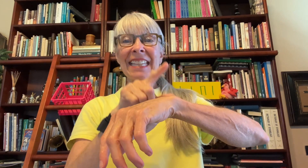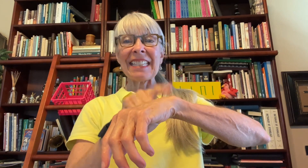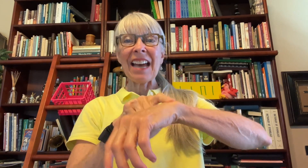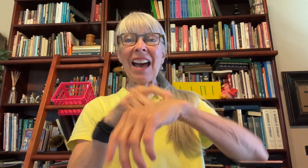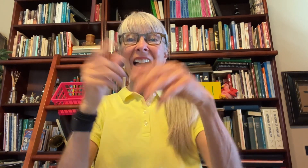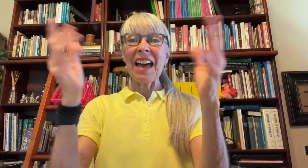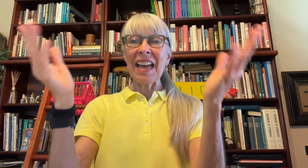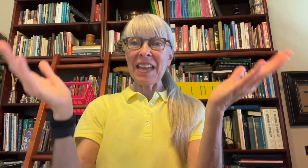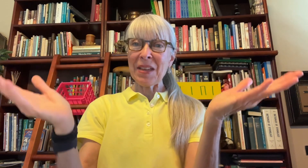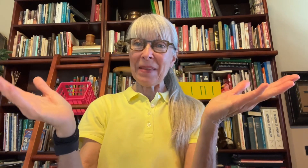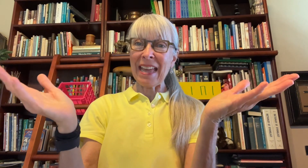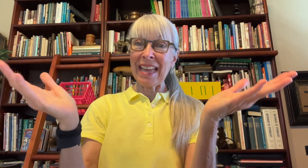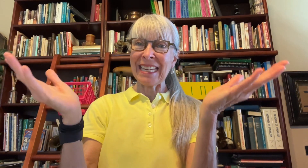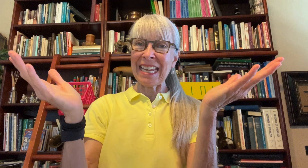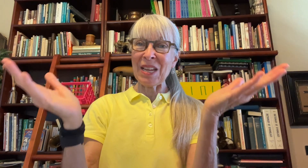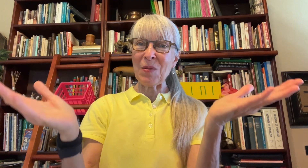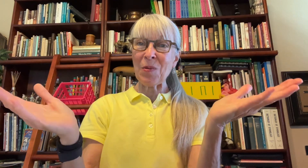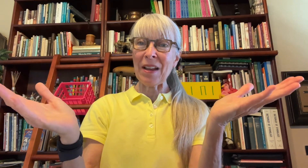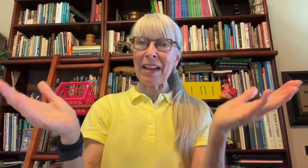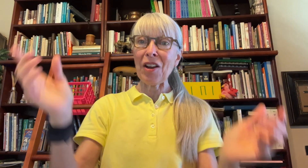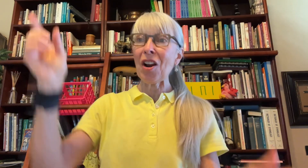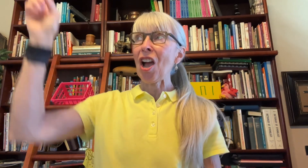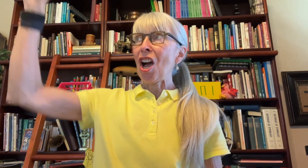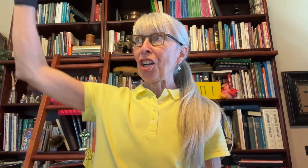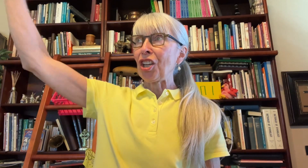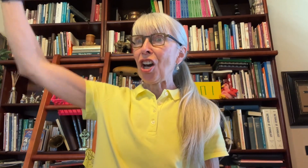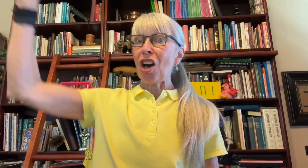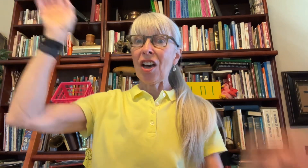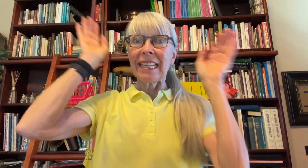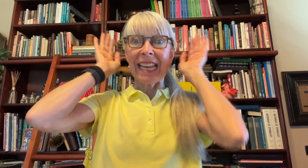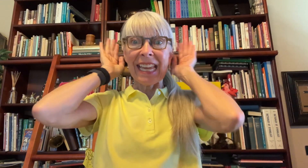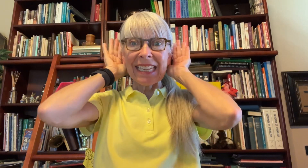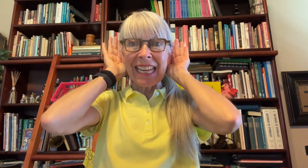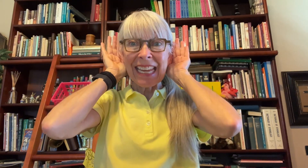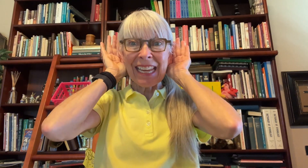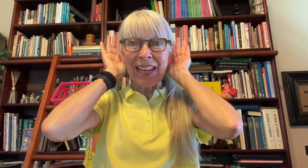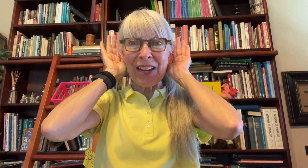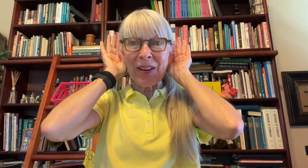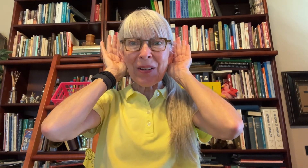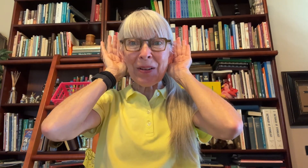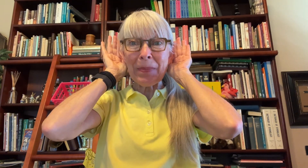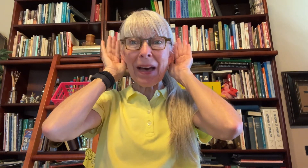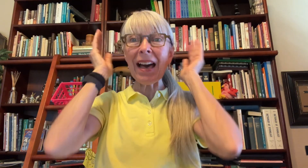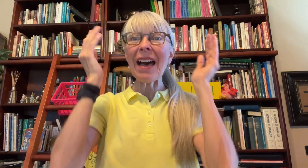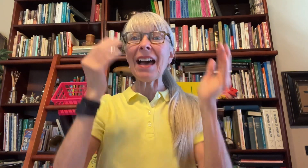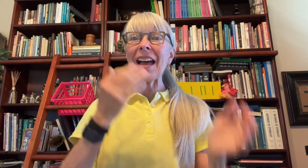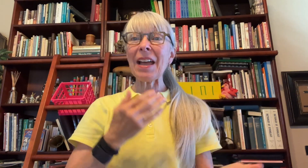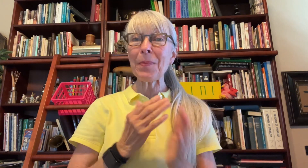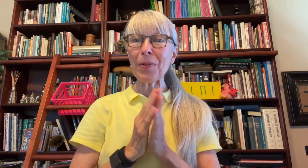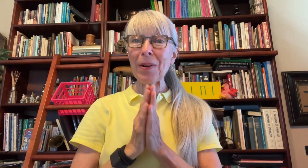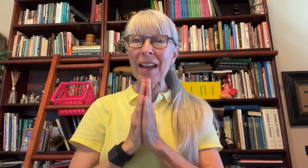Anytime, anywhere, God can hear my prayer.